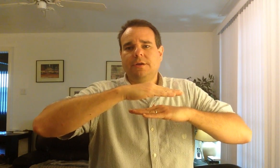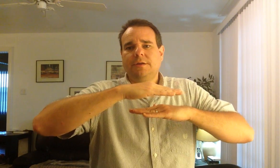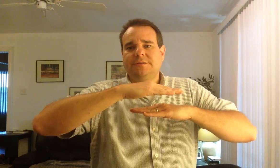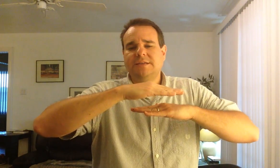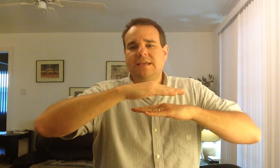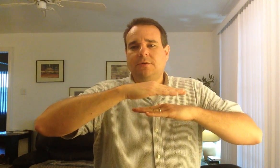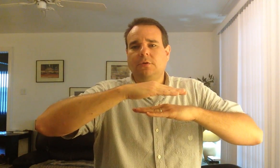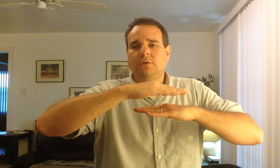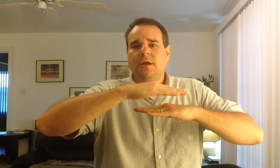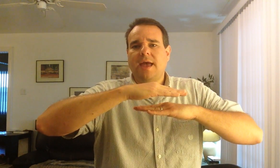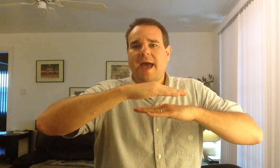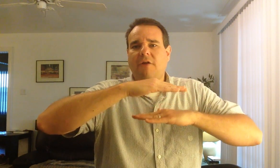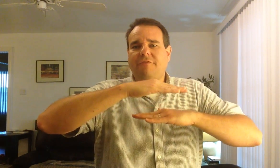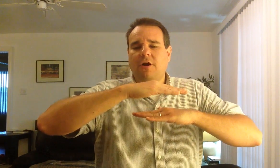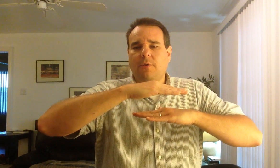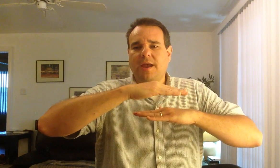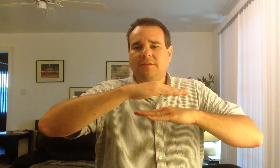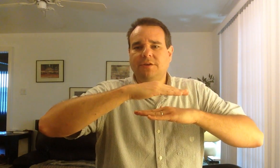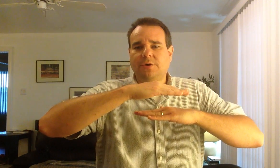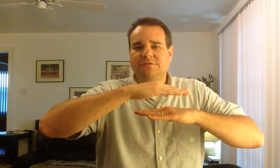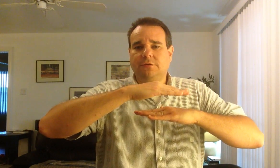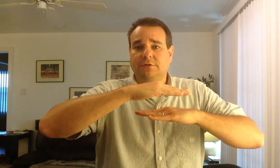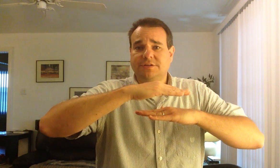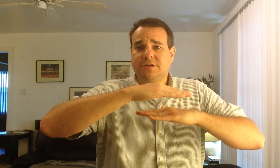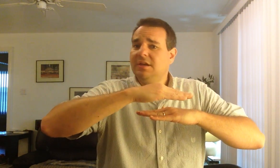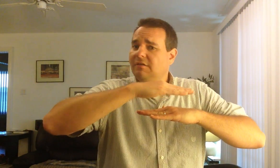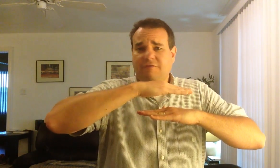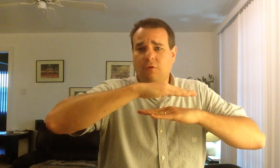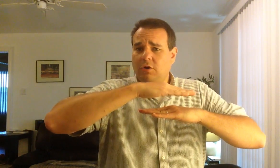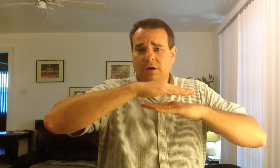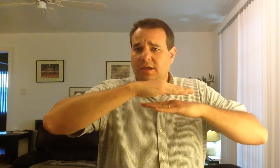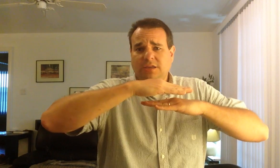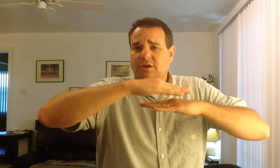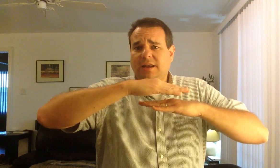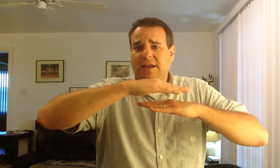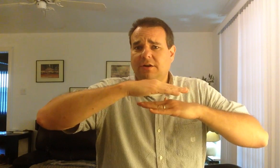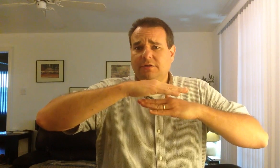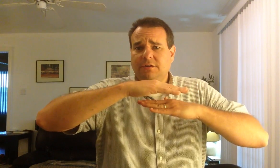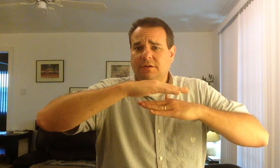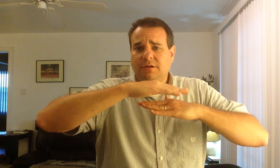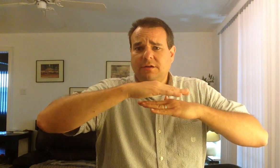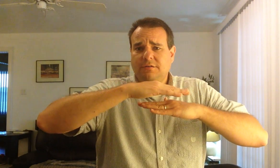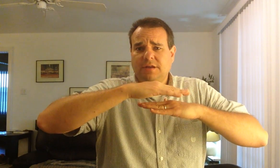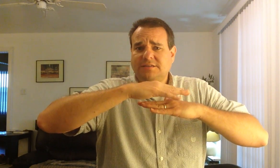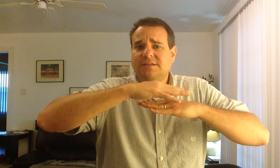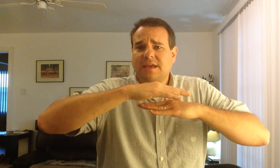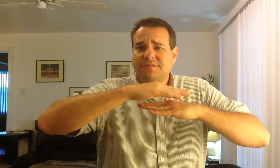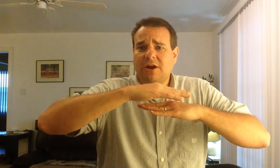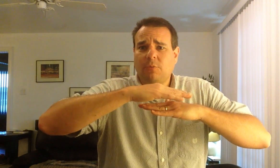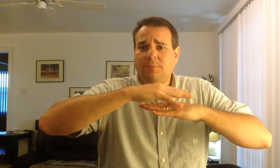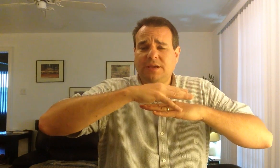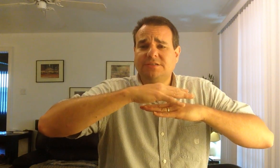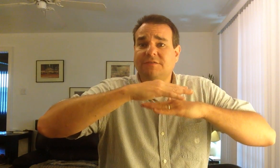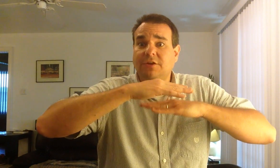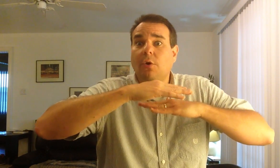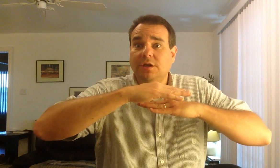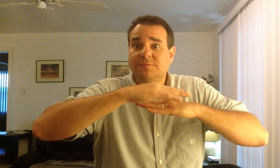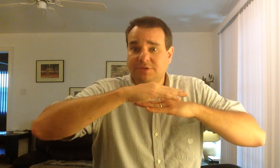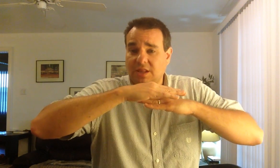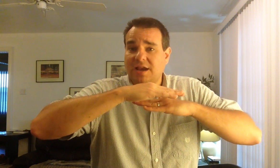does equal how far away the noise floor is. 4, you're going to hear, it's going to sound terrible because of the noise, but you'll